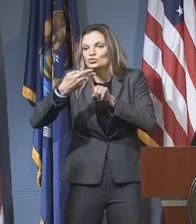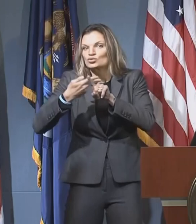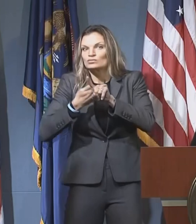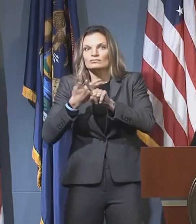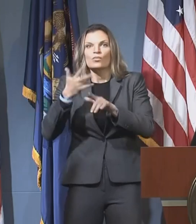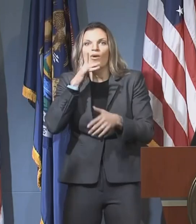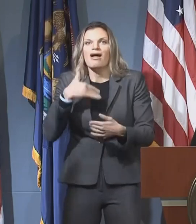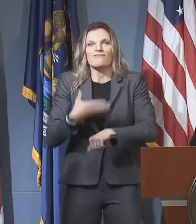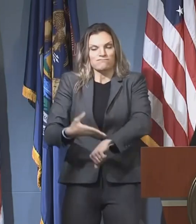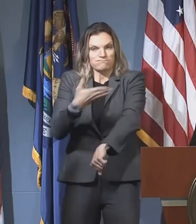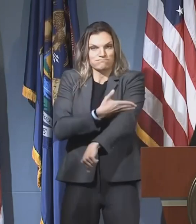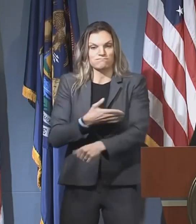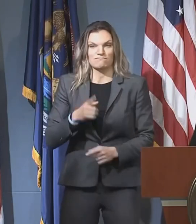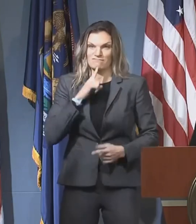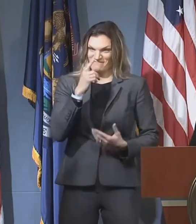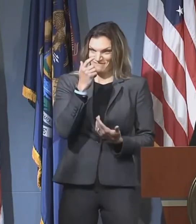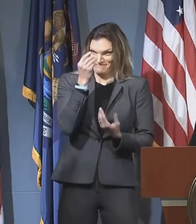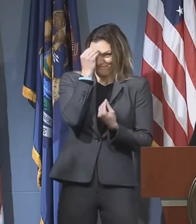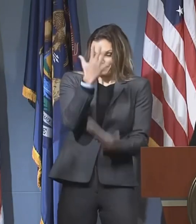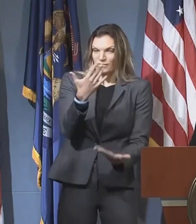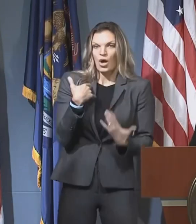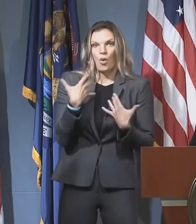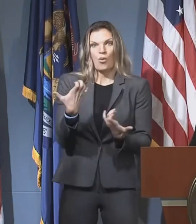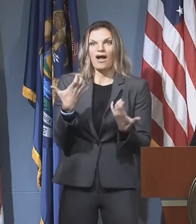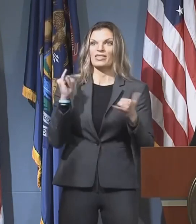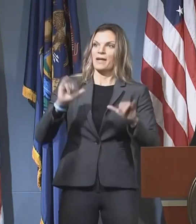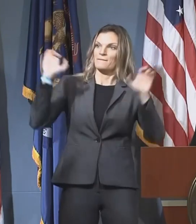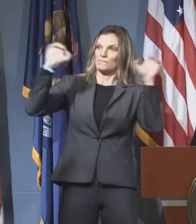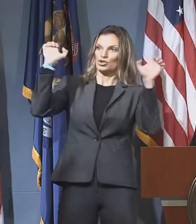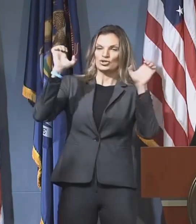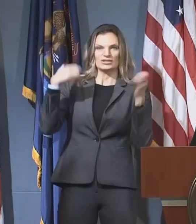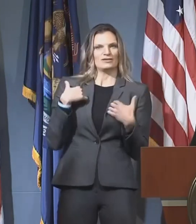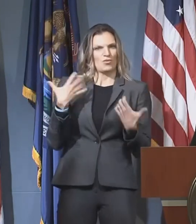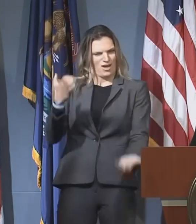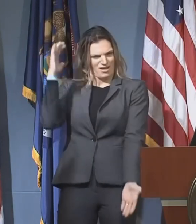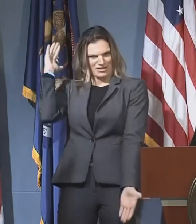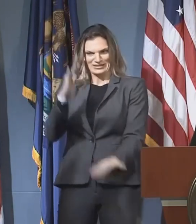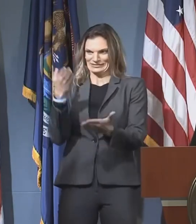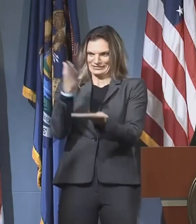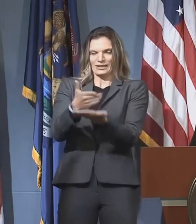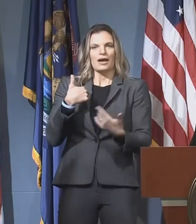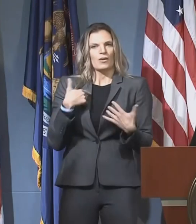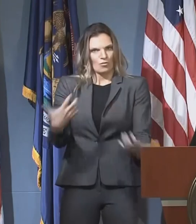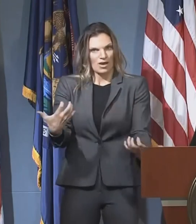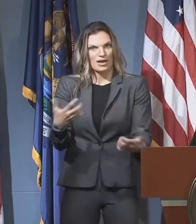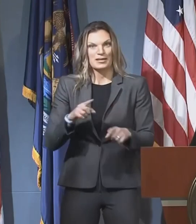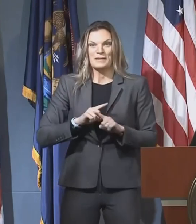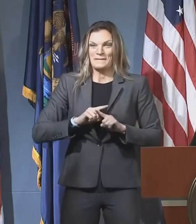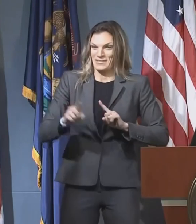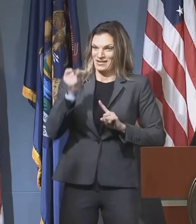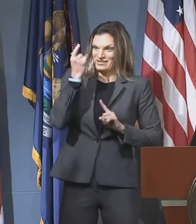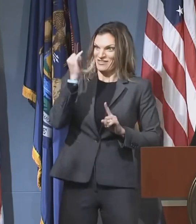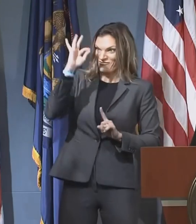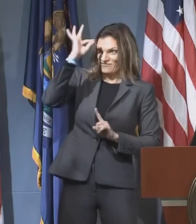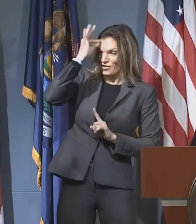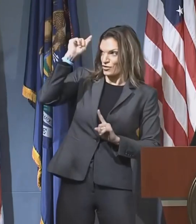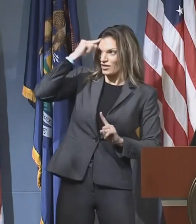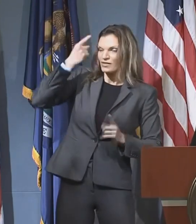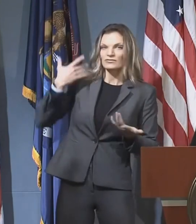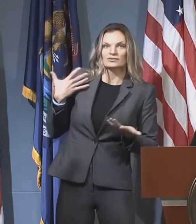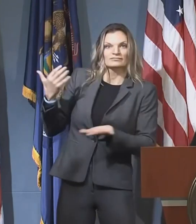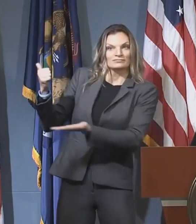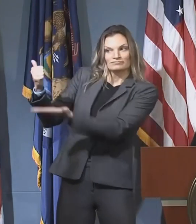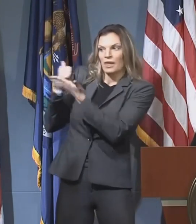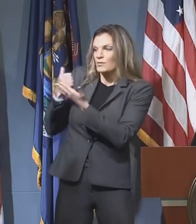a state of emergency than I. But we've had to make tough decisions throughout this process. And with a federal government that hasn't been doing